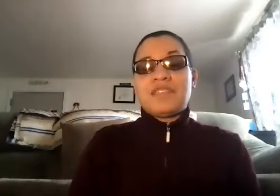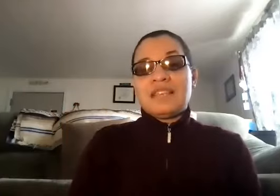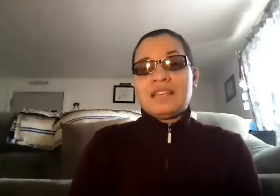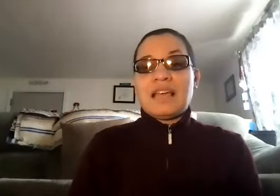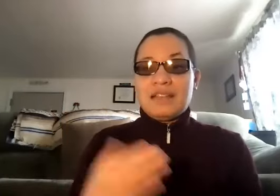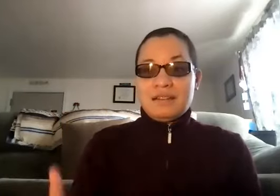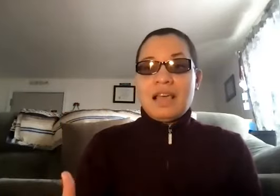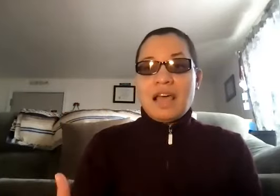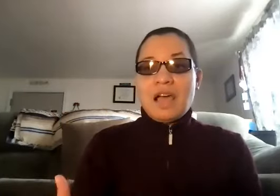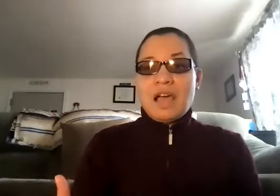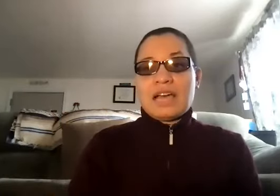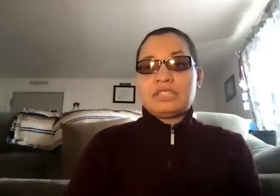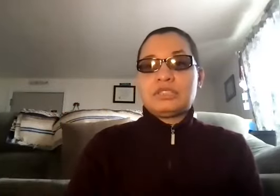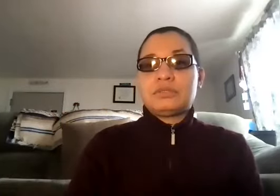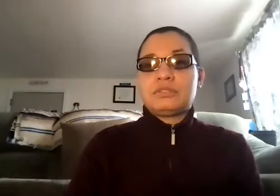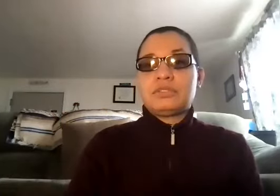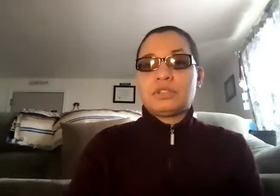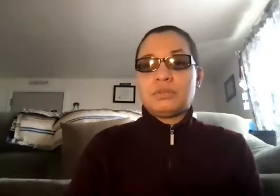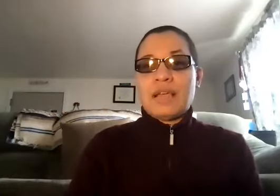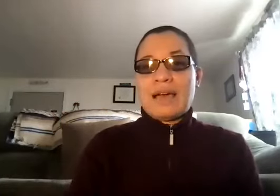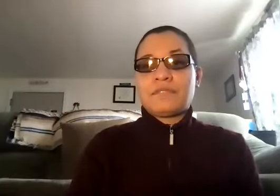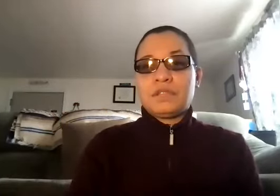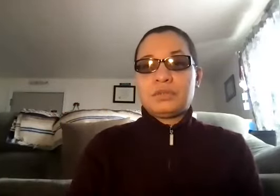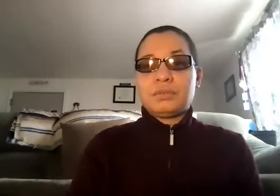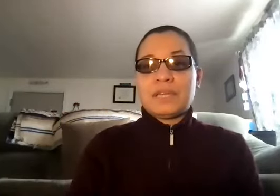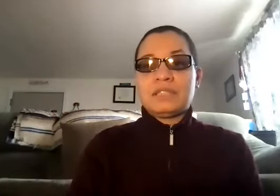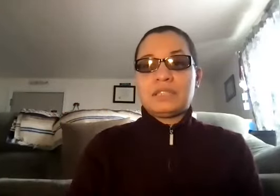and health hazard. So, you have to basically